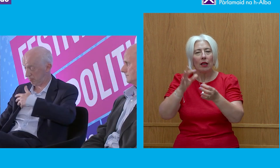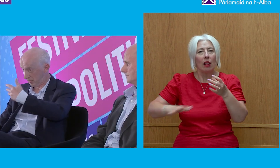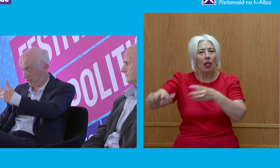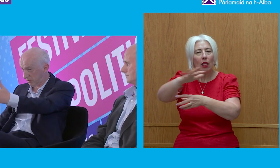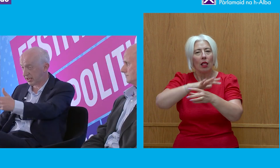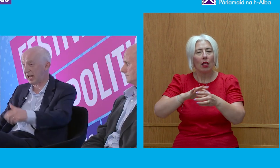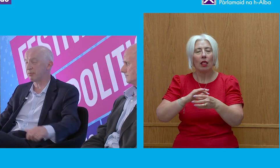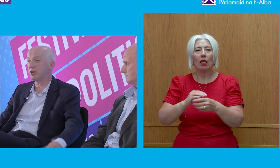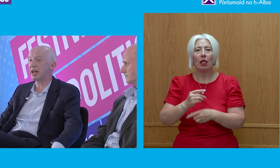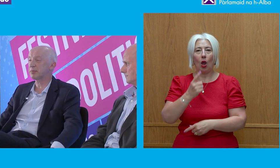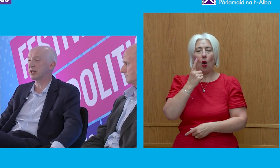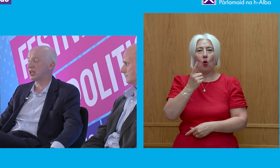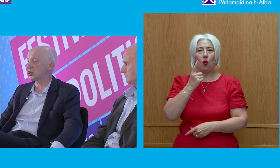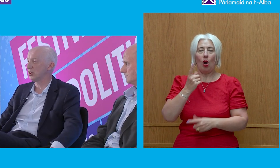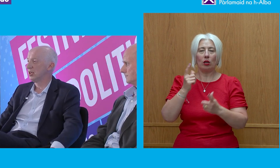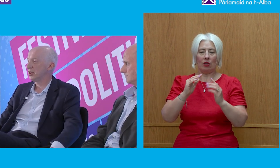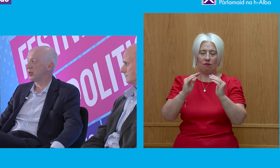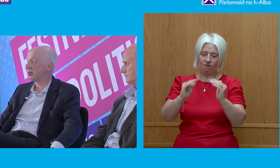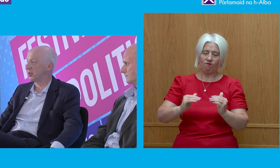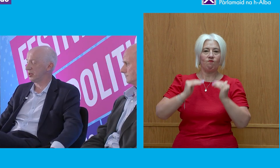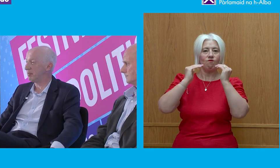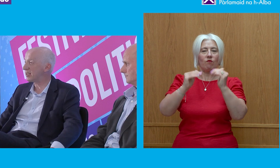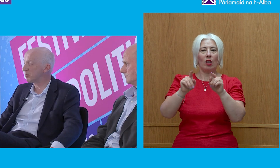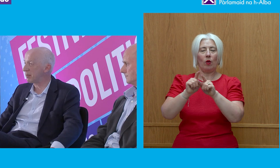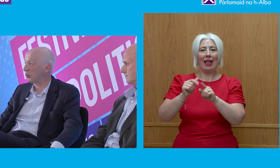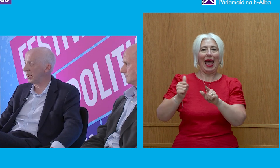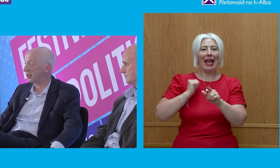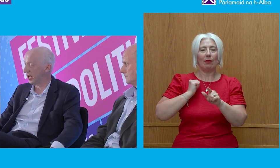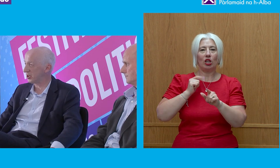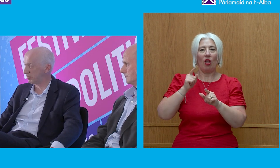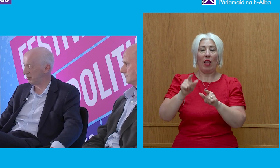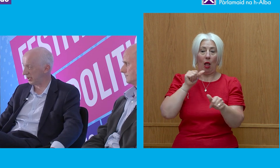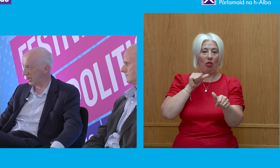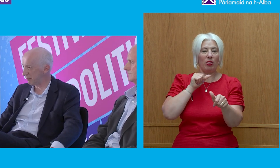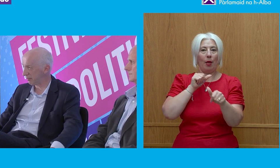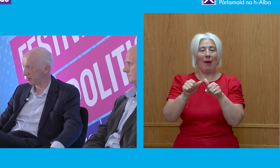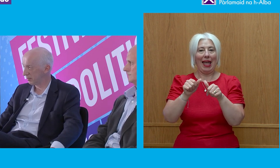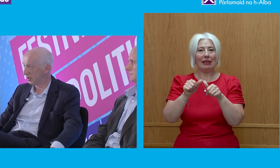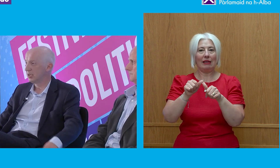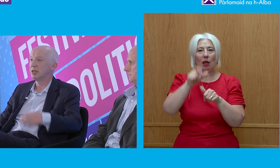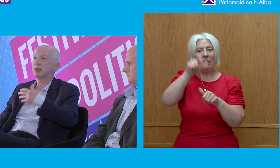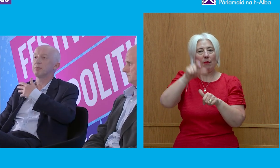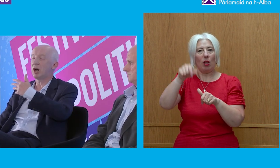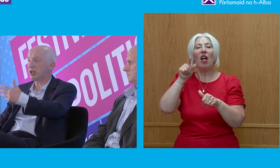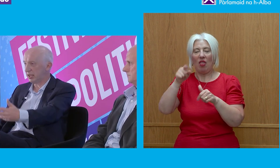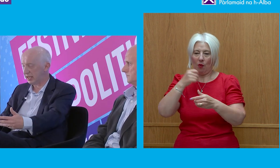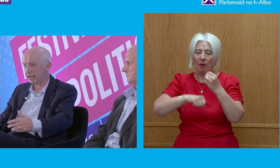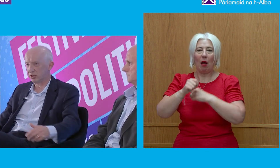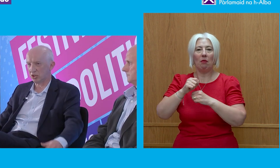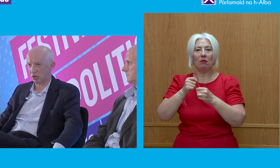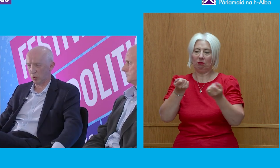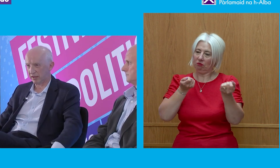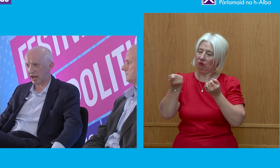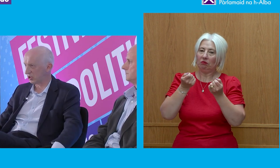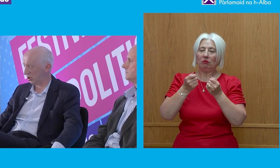the calibre and the expectation that the best people will enter public life. Partly,